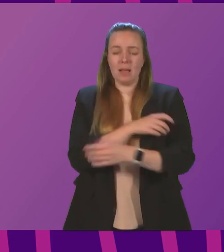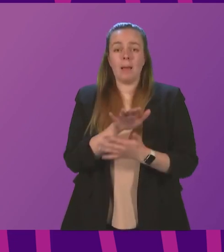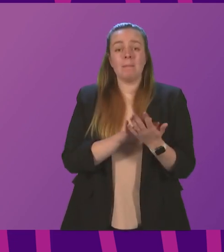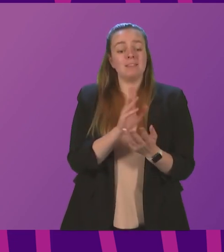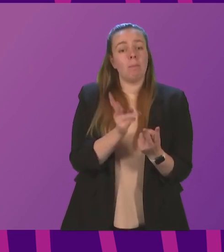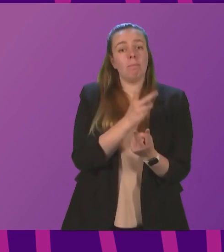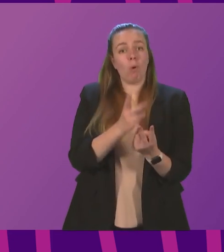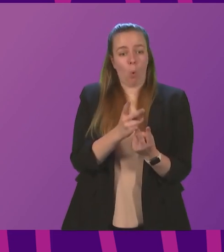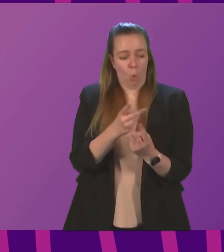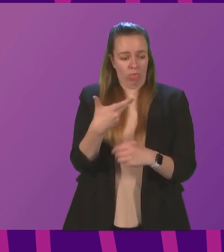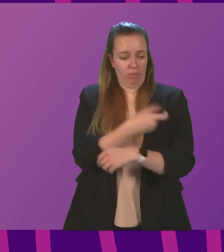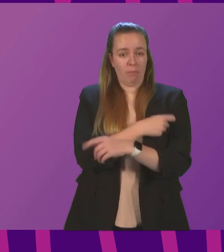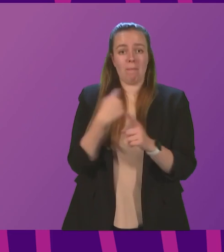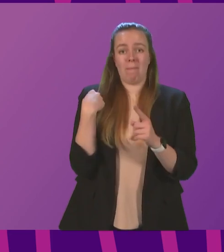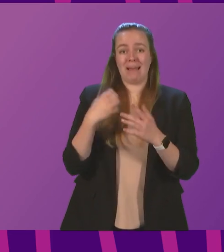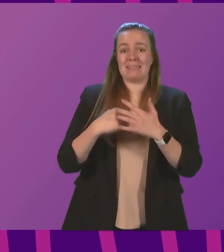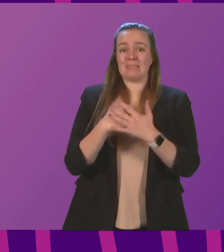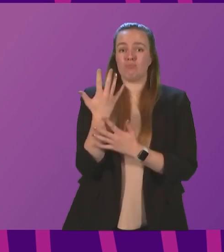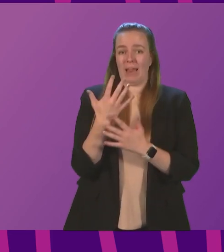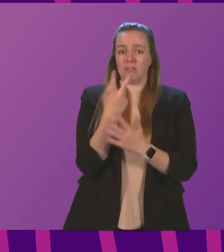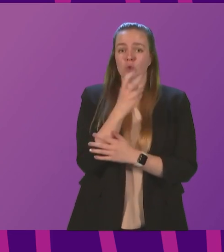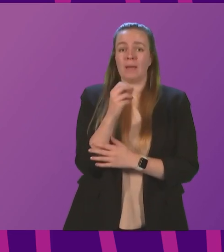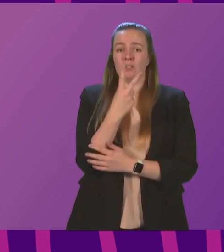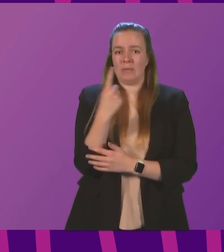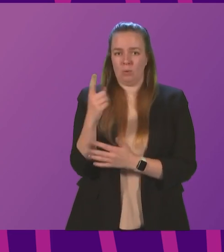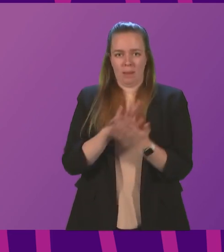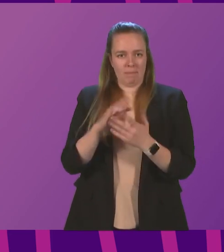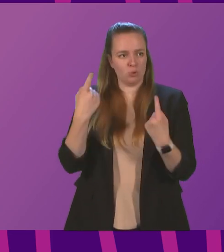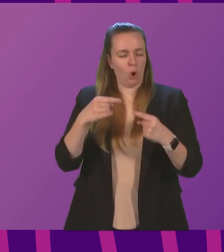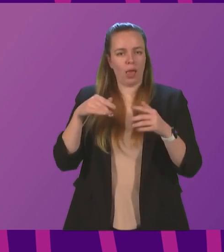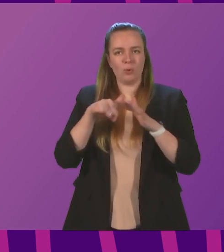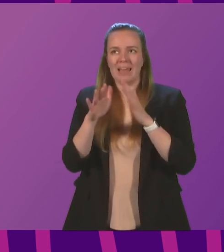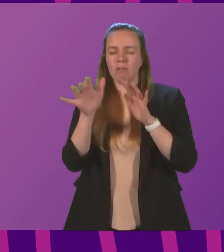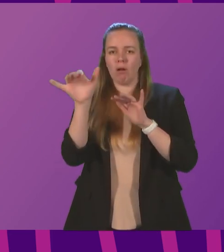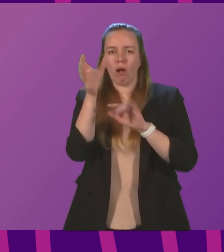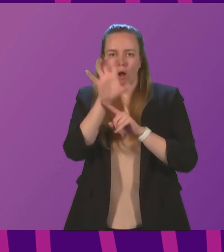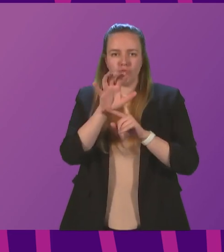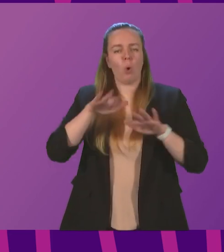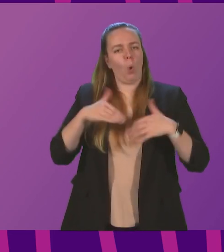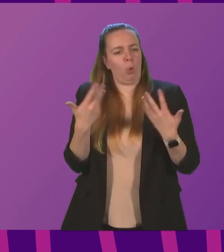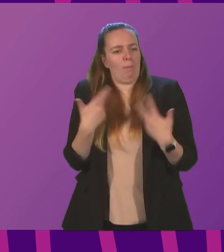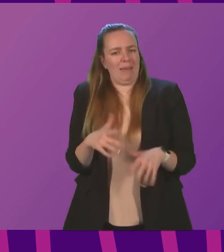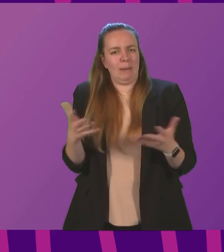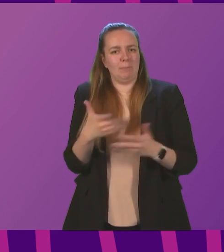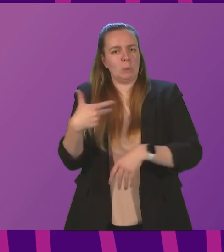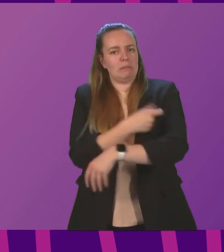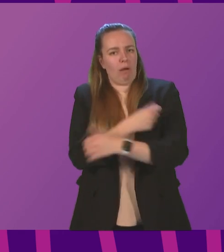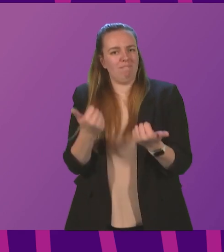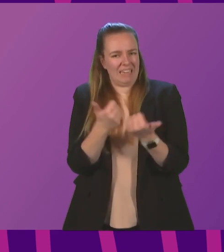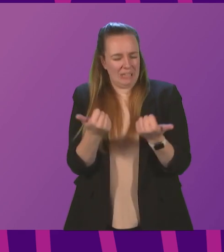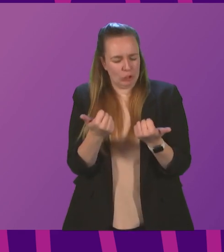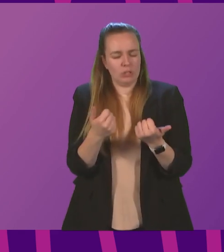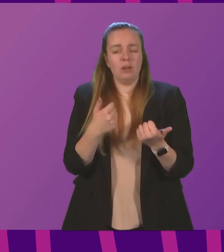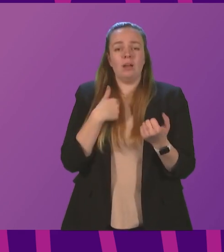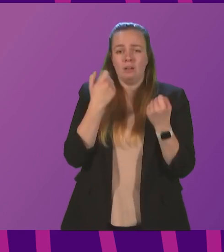by spring 2021 will be denied entry to those countries despite having had the third vaccination. It is my understanding that currently